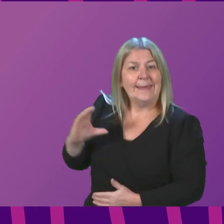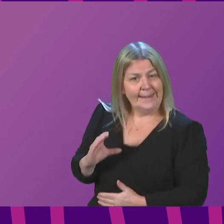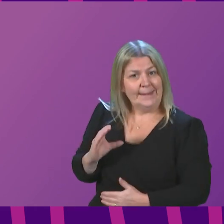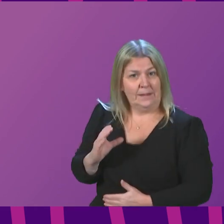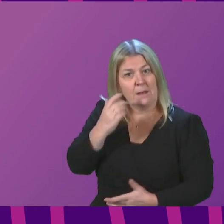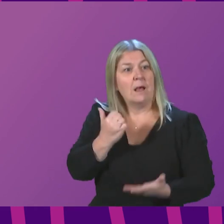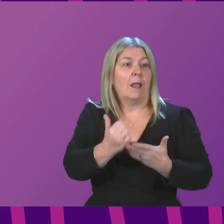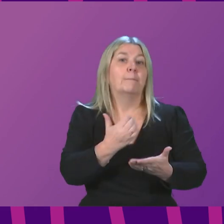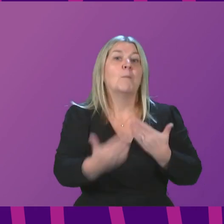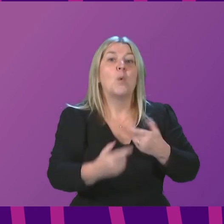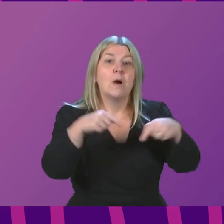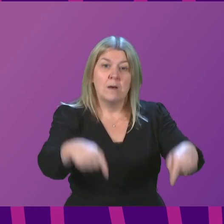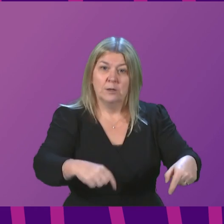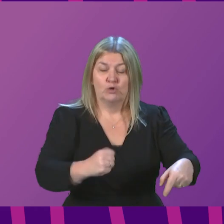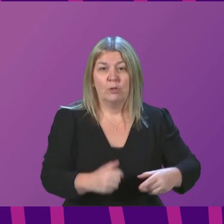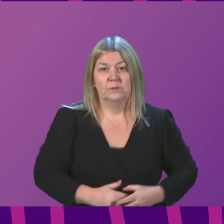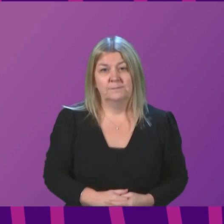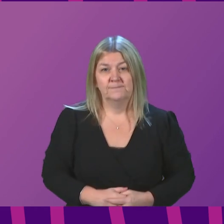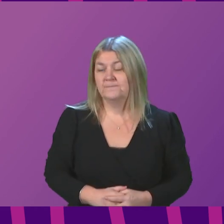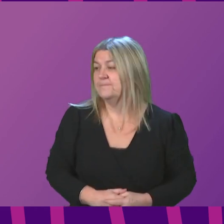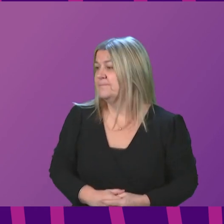Marie McNair to be followed by Liam Kerr.